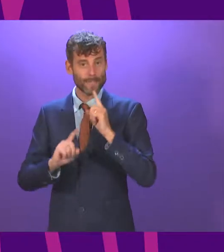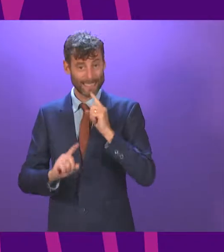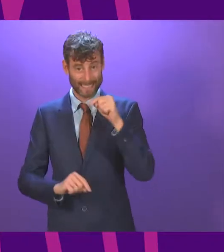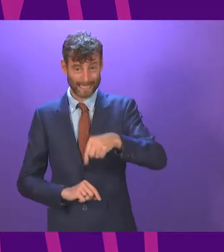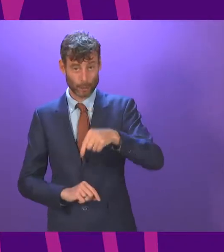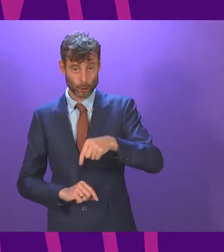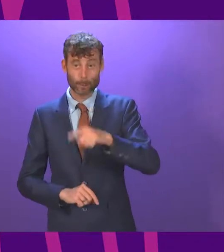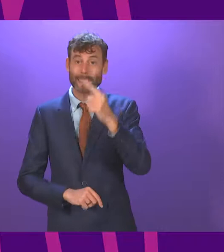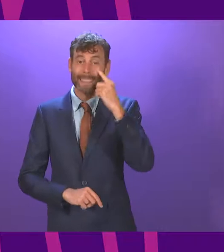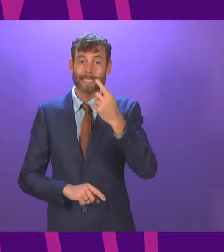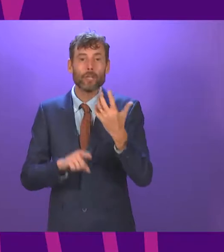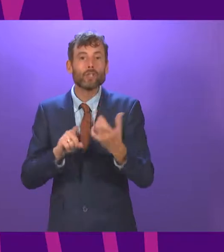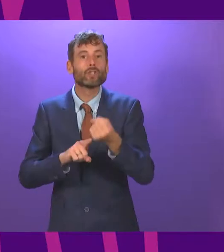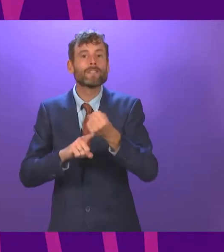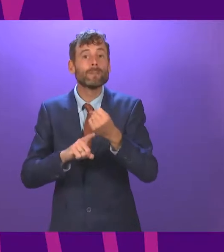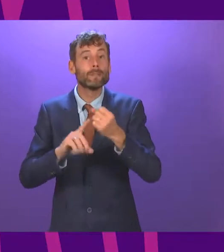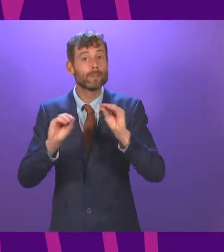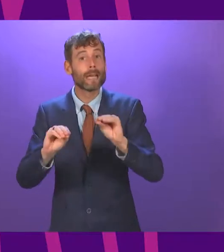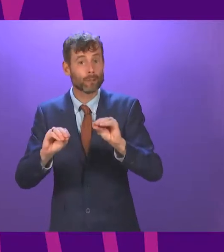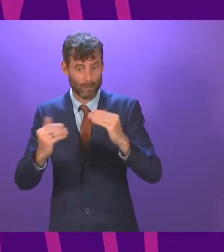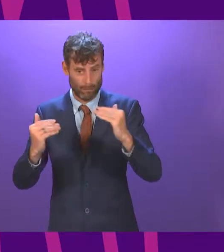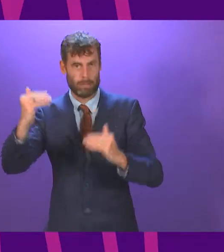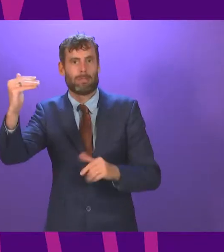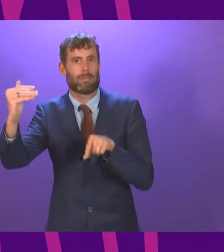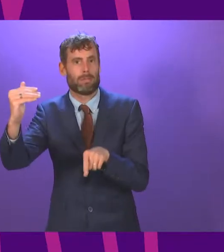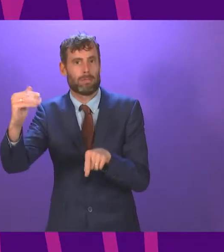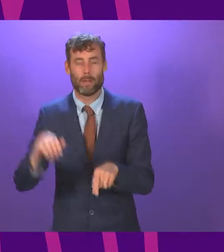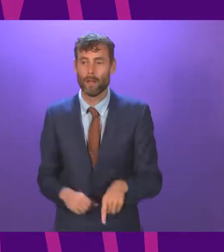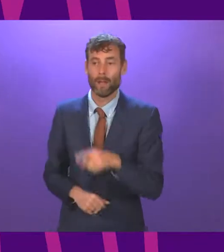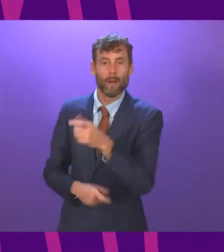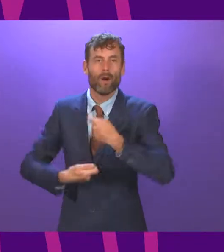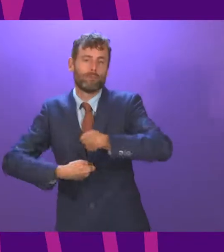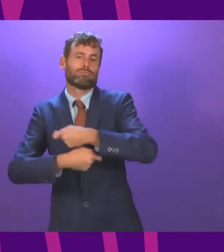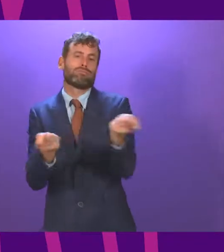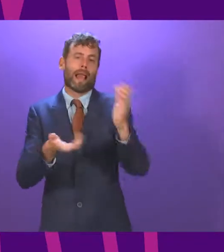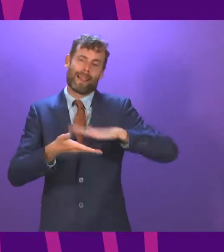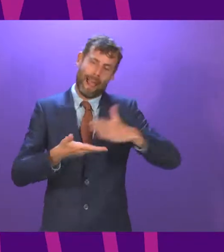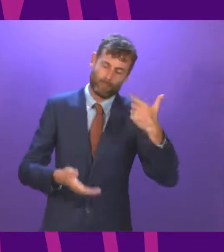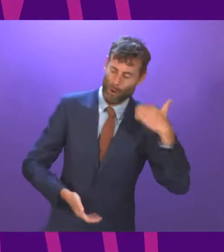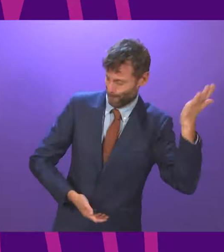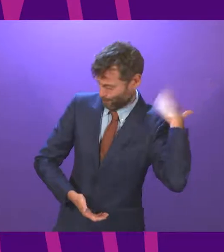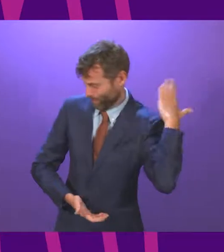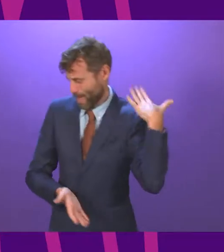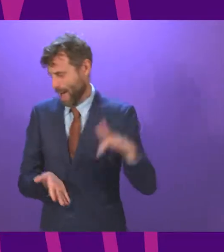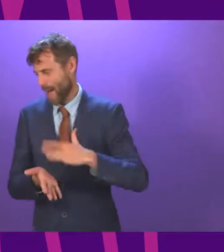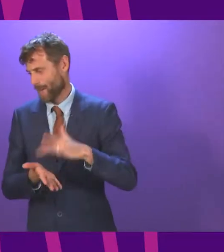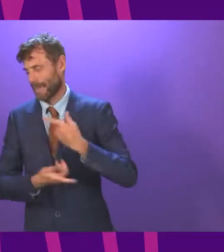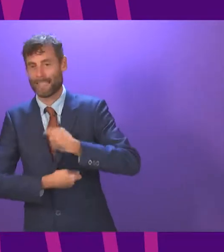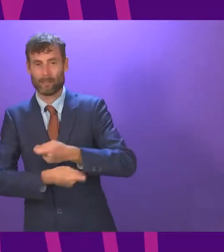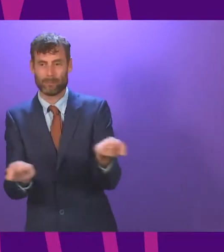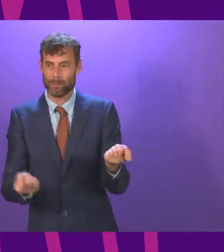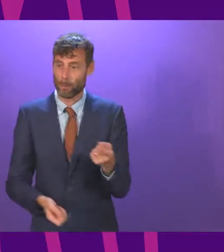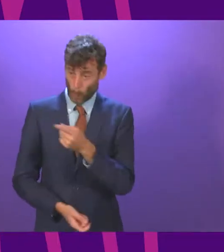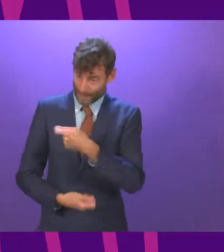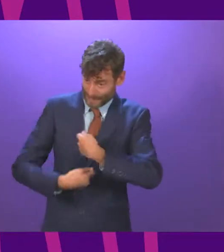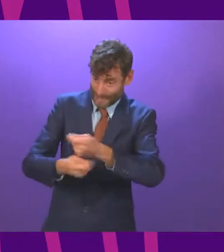equally absurd to claim that having discussions about the distribution of laptops and iPads is the same thing as delivering them into the hands of the